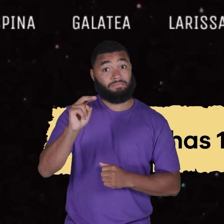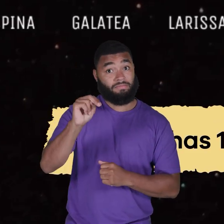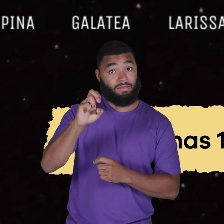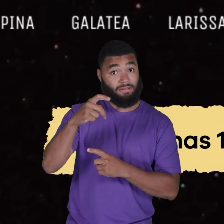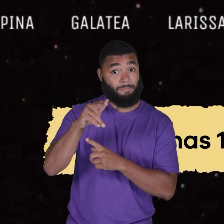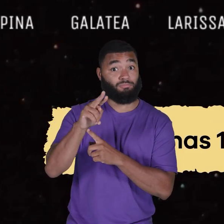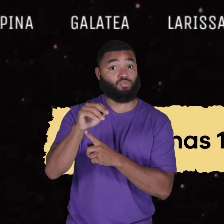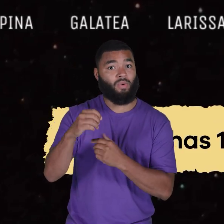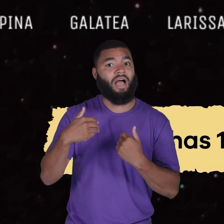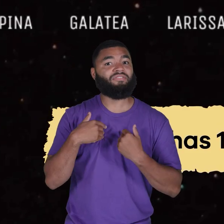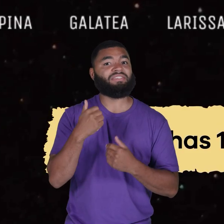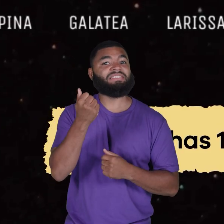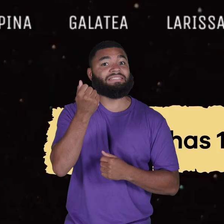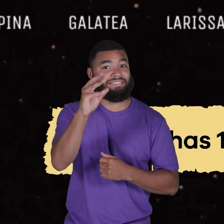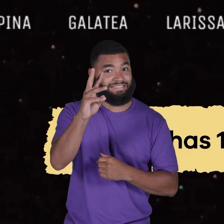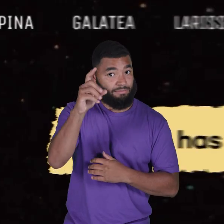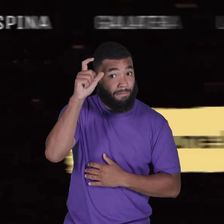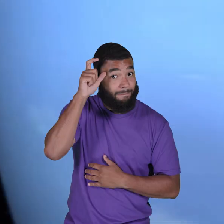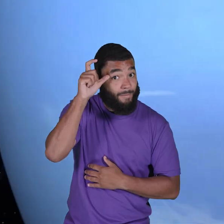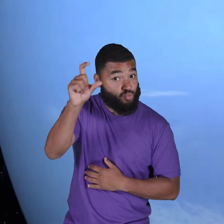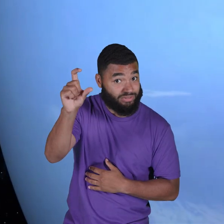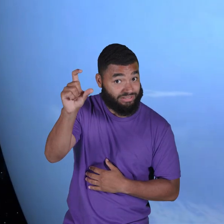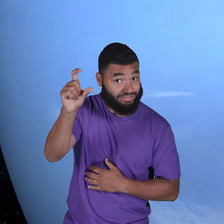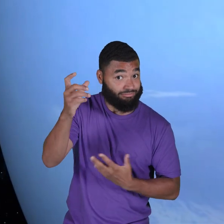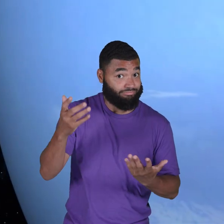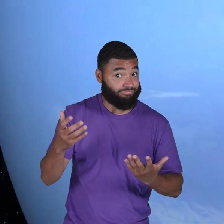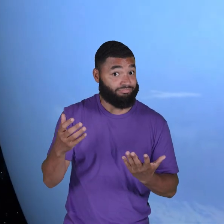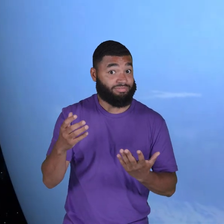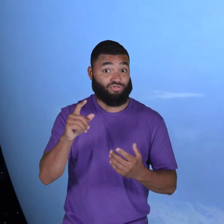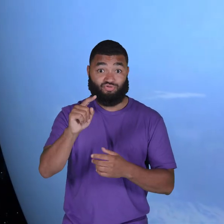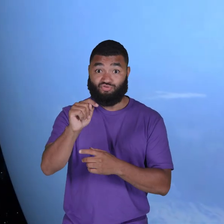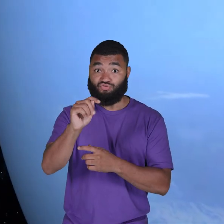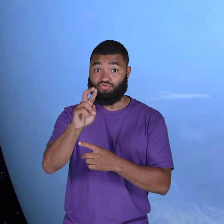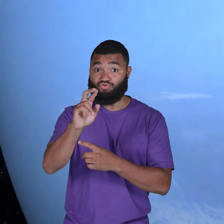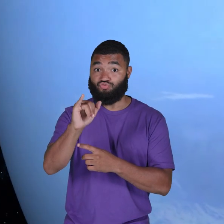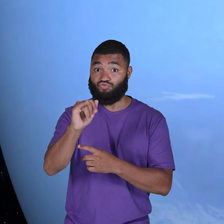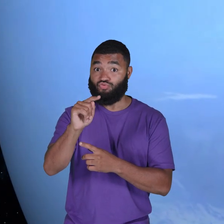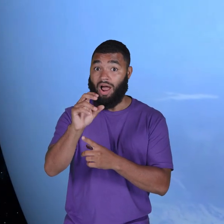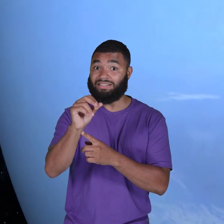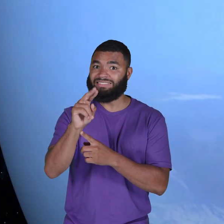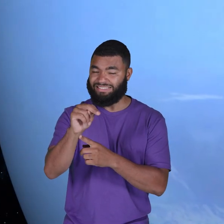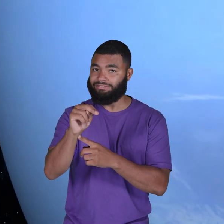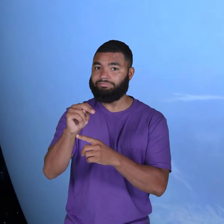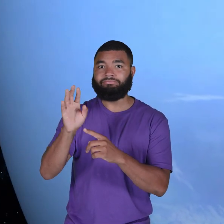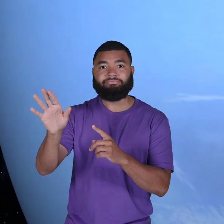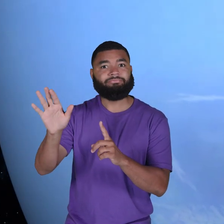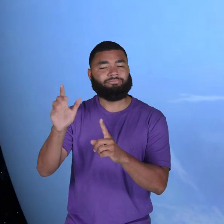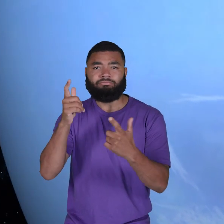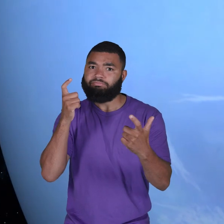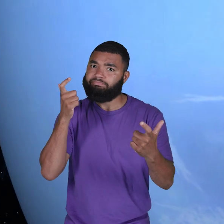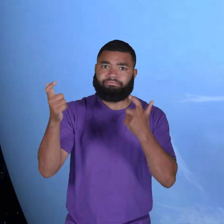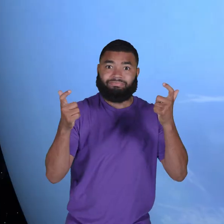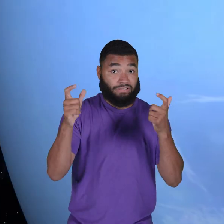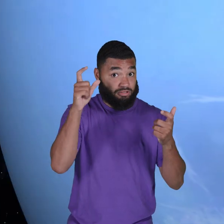Proteus, and Nereid. Triton is Neptune's largest moon, and it is intriguing for a few reasons.